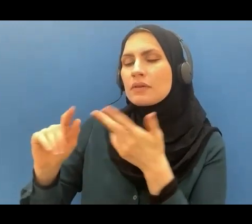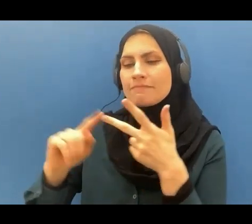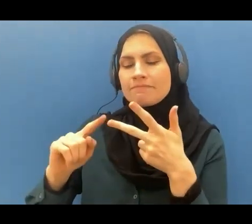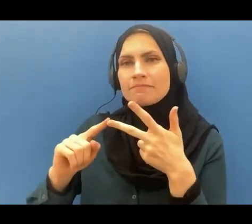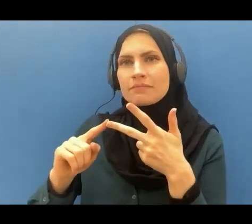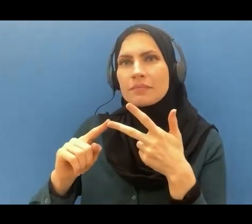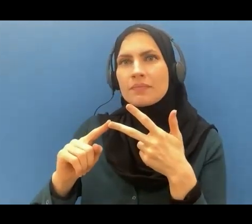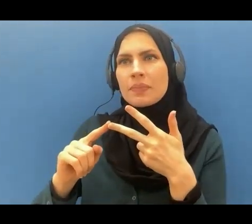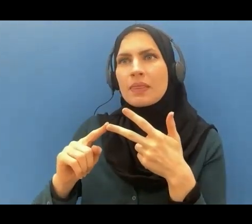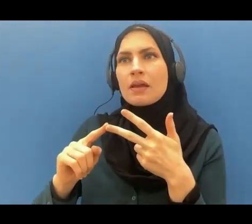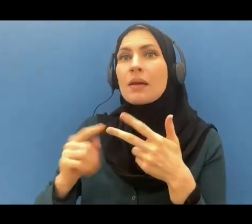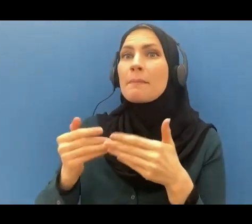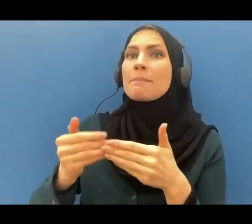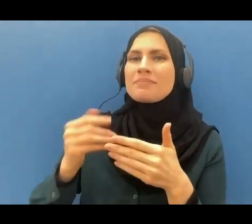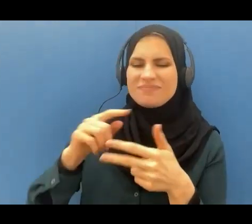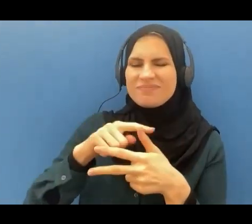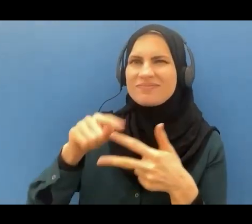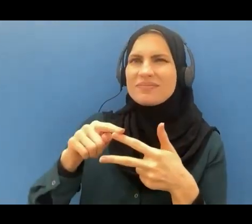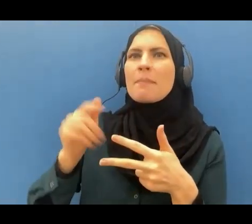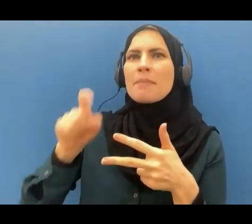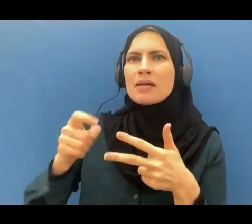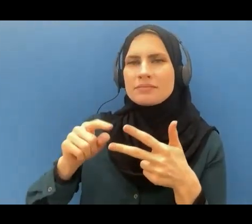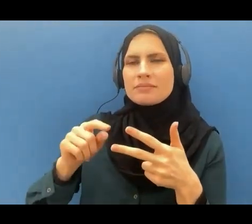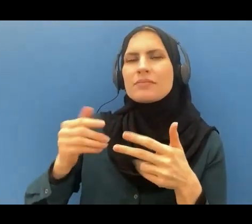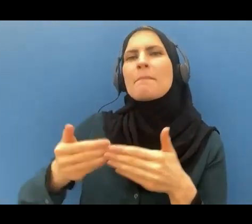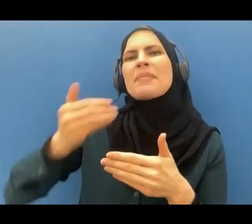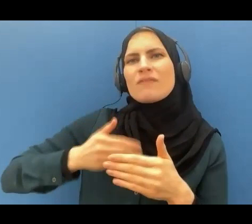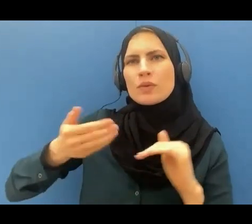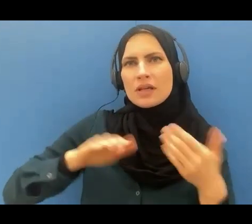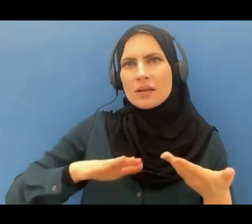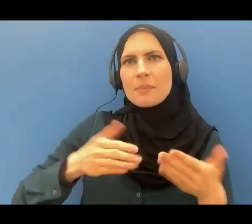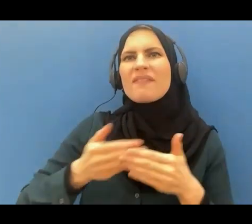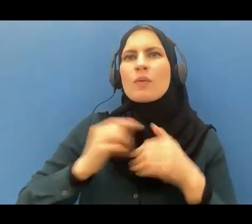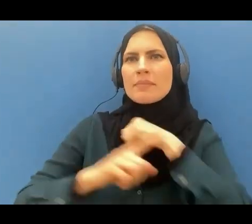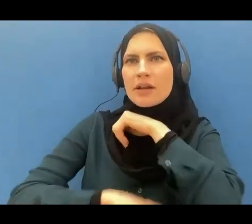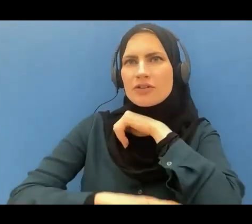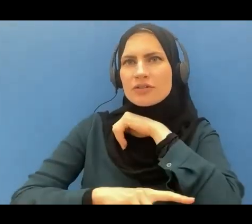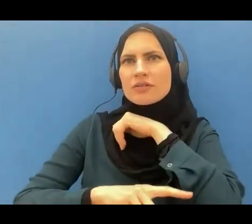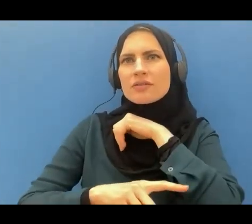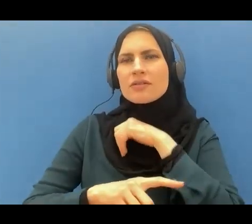before the punishment comes and you get no helpers.